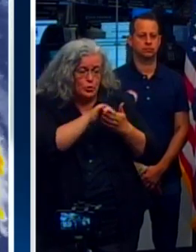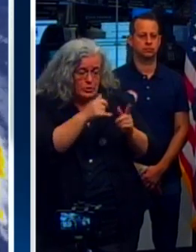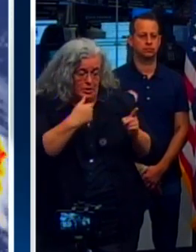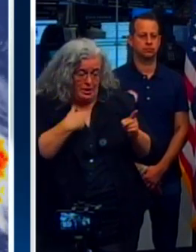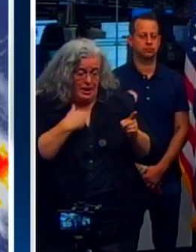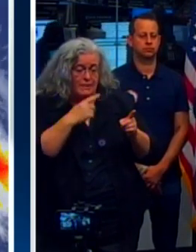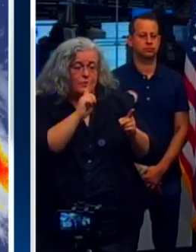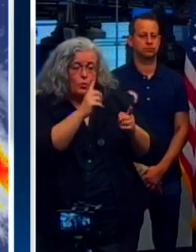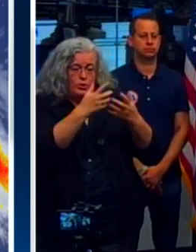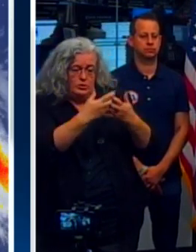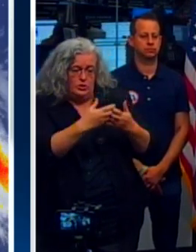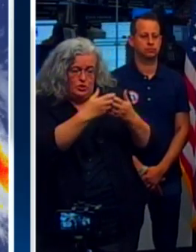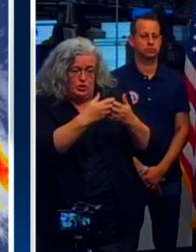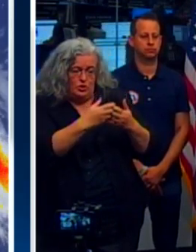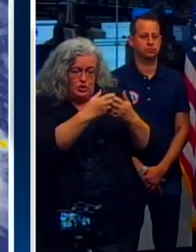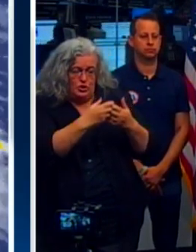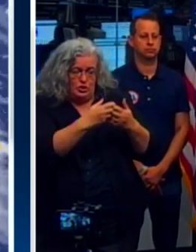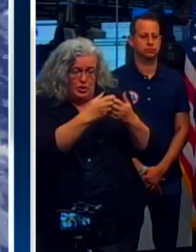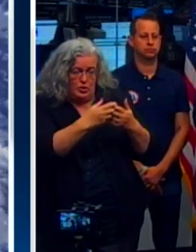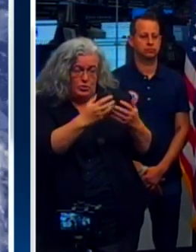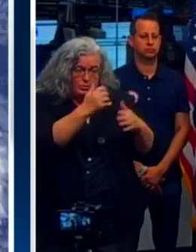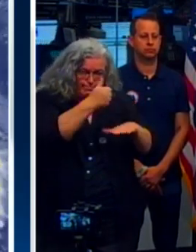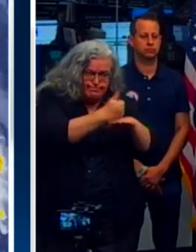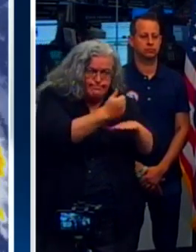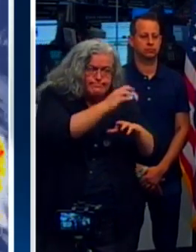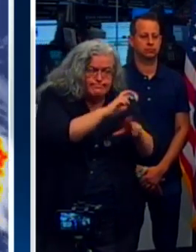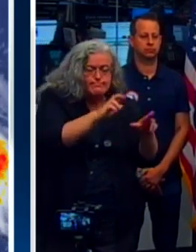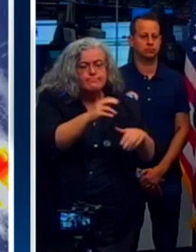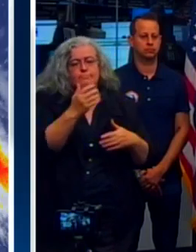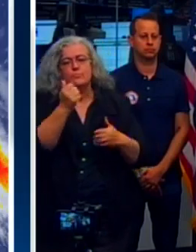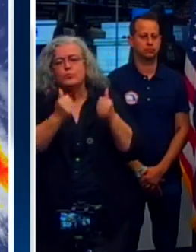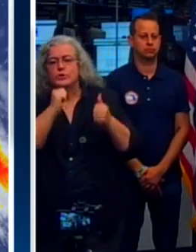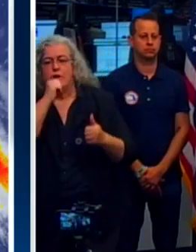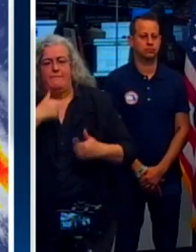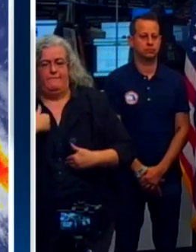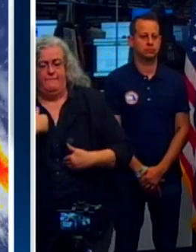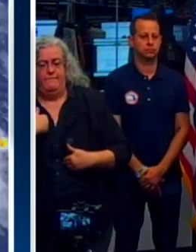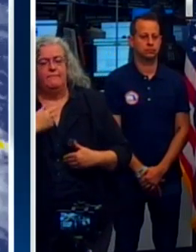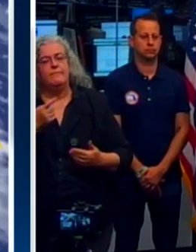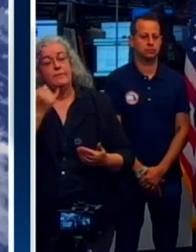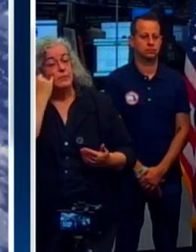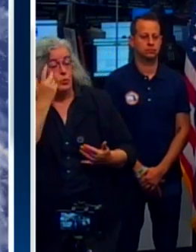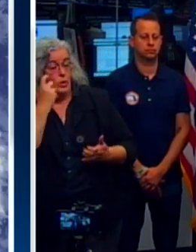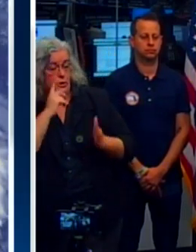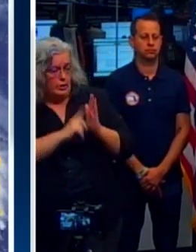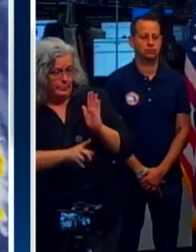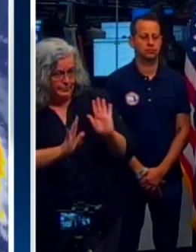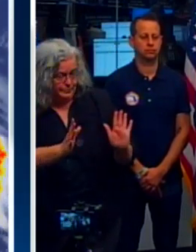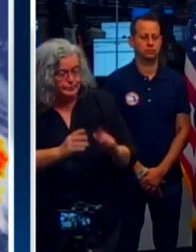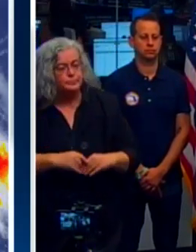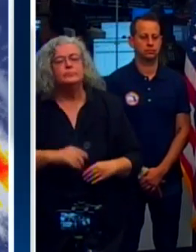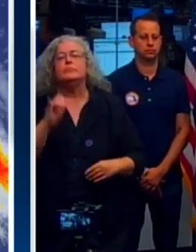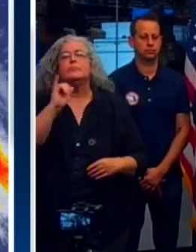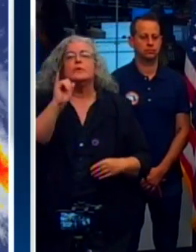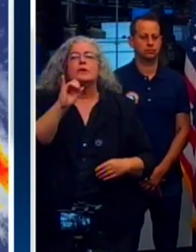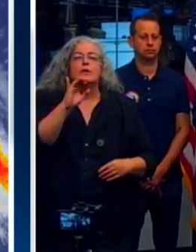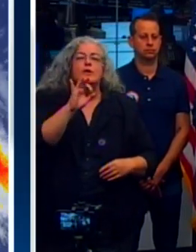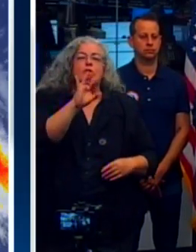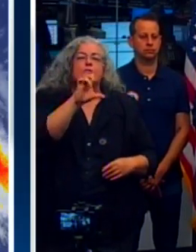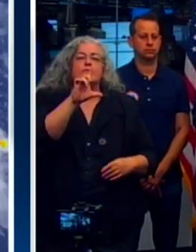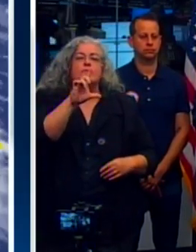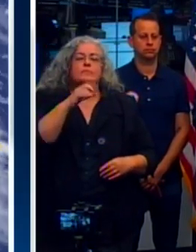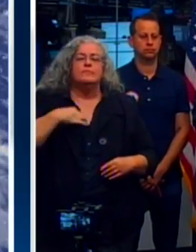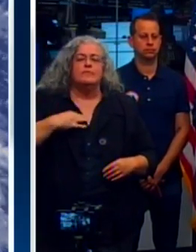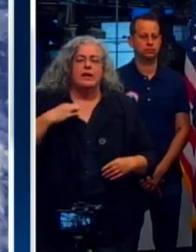they may need to offer assistance. And we encourage everyone to take a look at that. Today, in my direction, Volunteer Florida activated